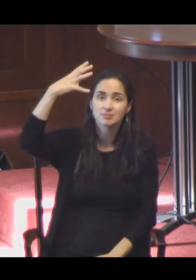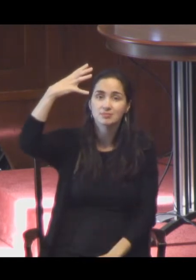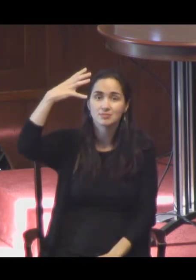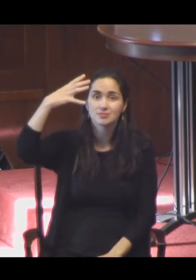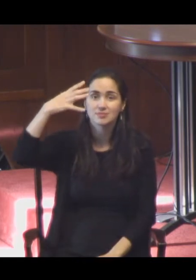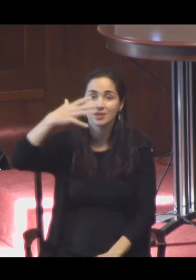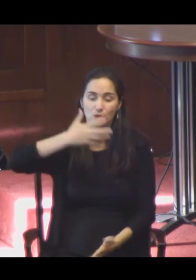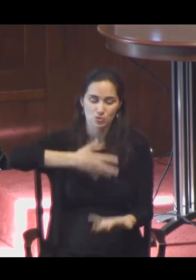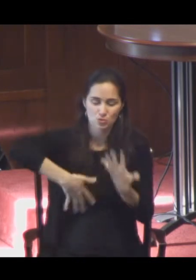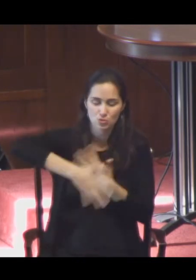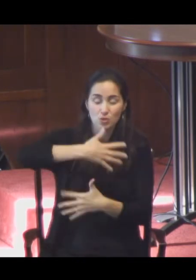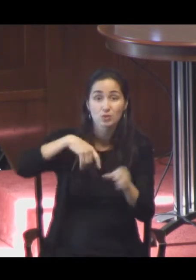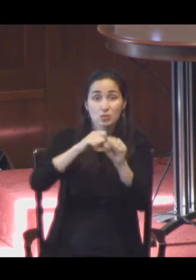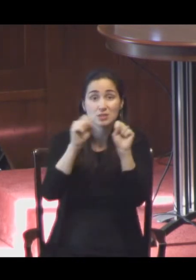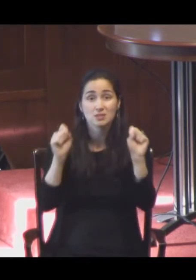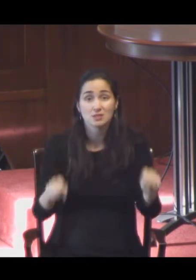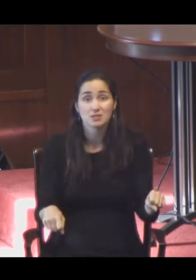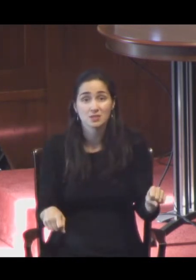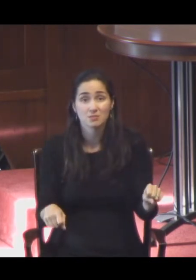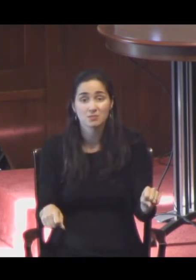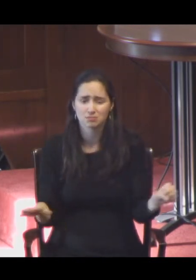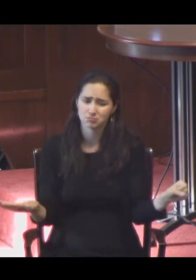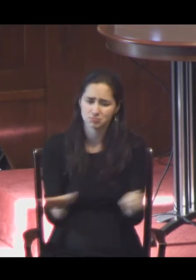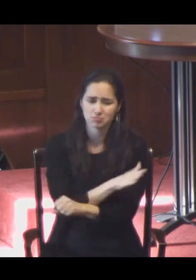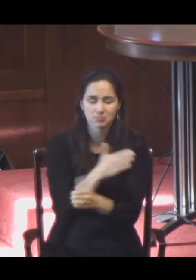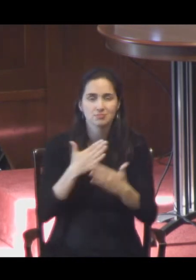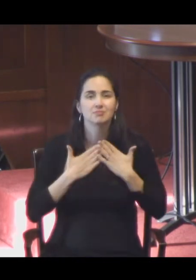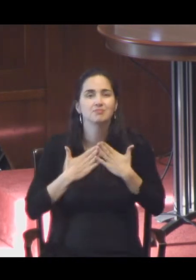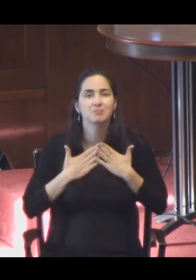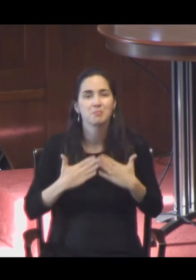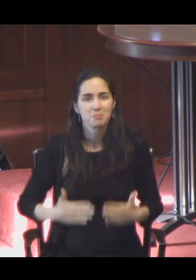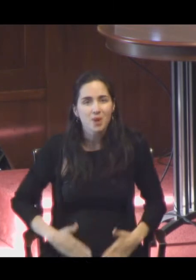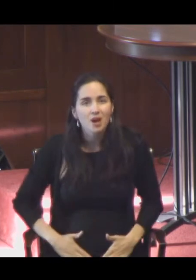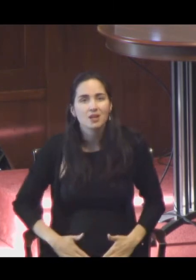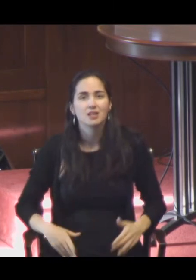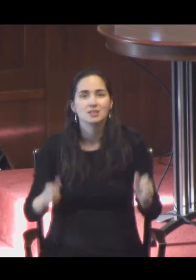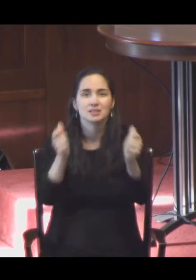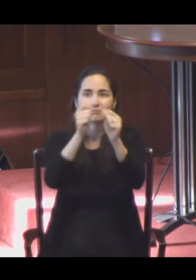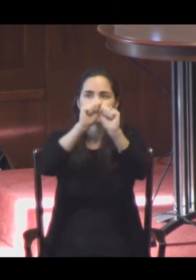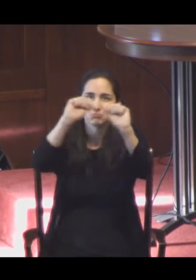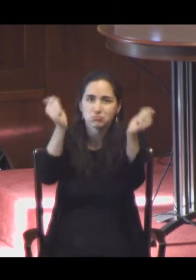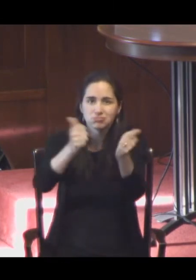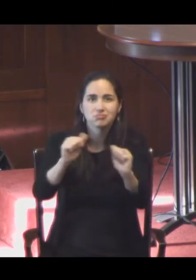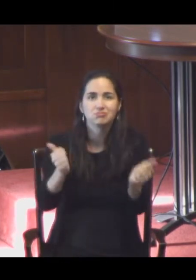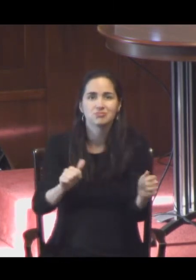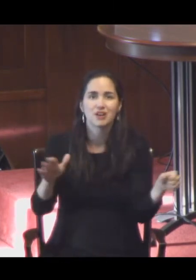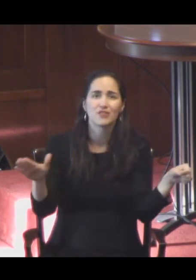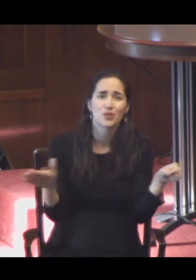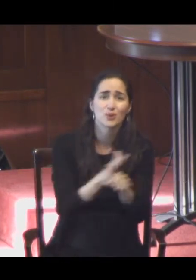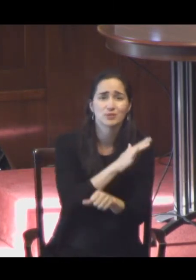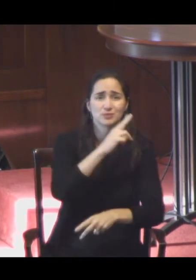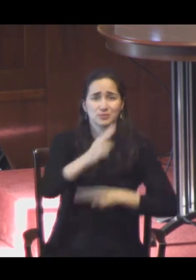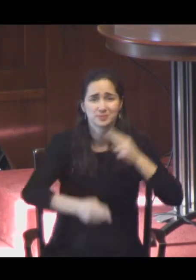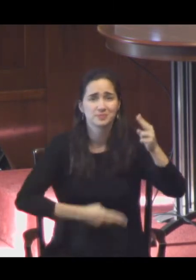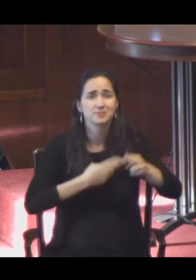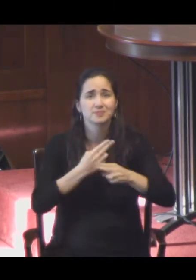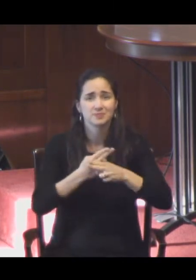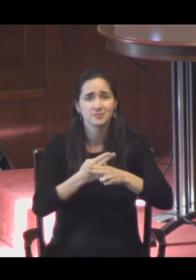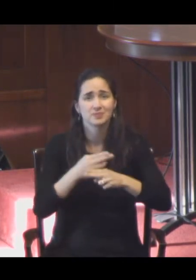circulatory system. Our bodies are an image of the entire cosmos. Not only